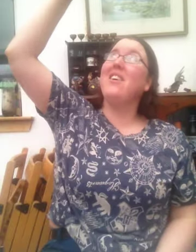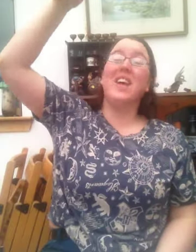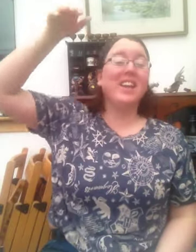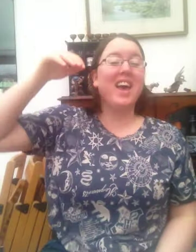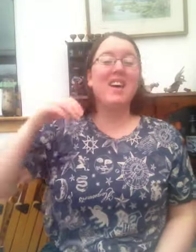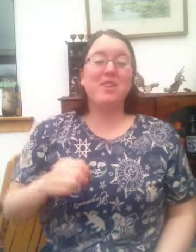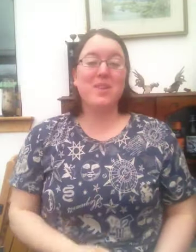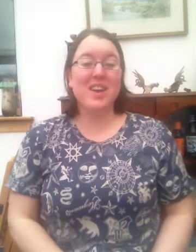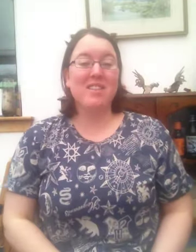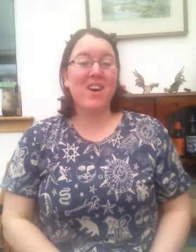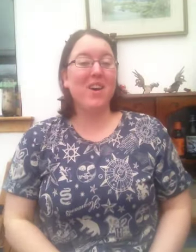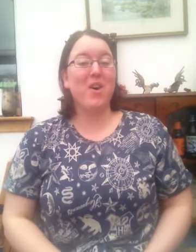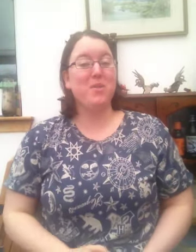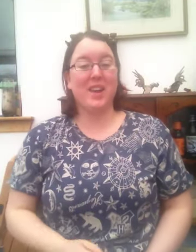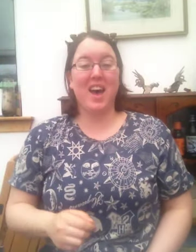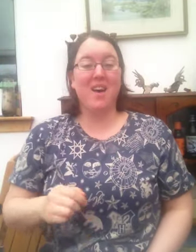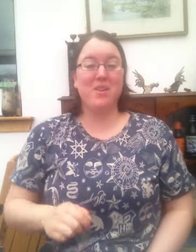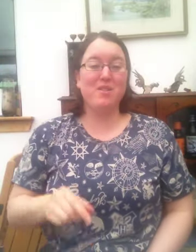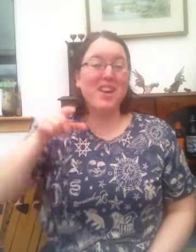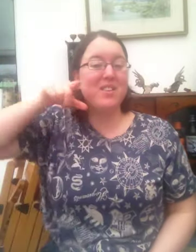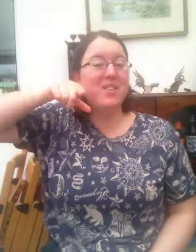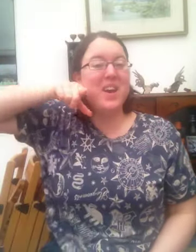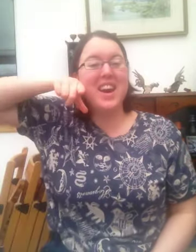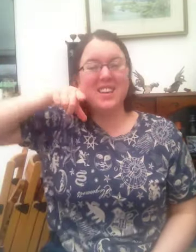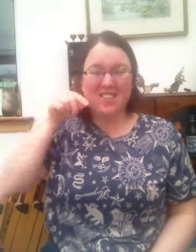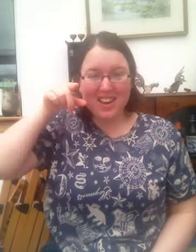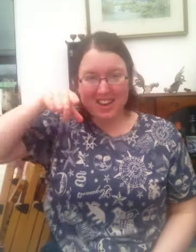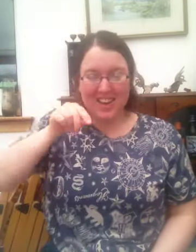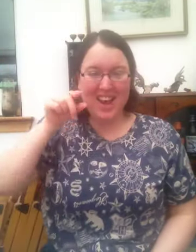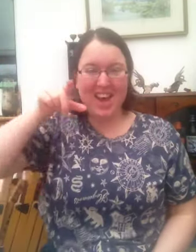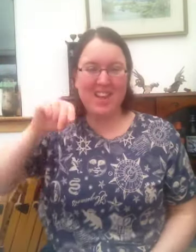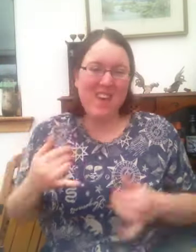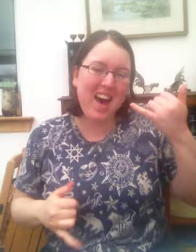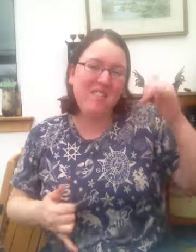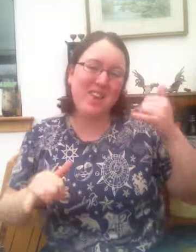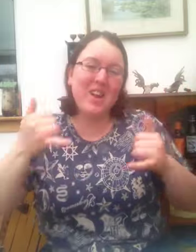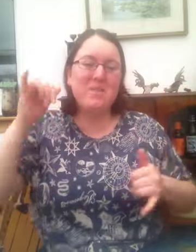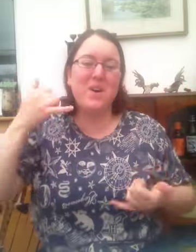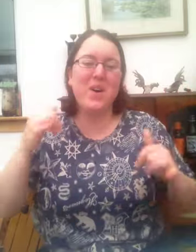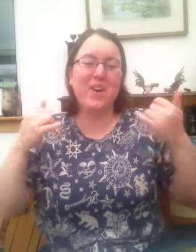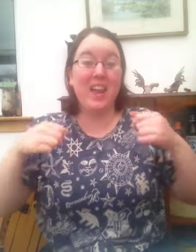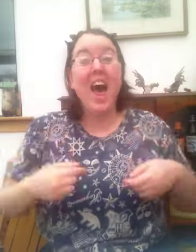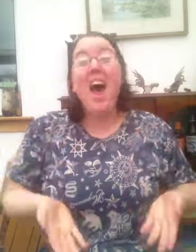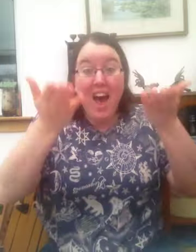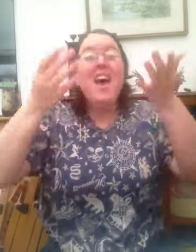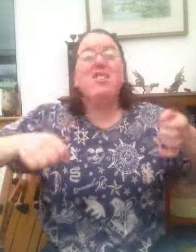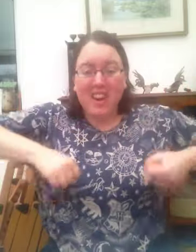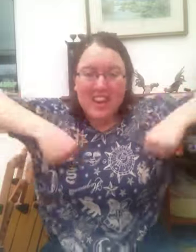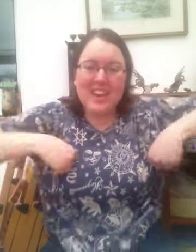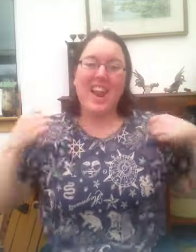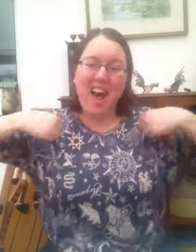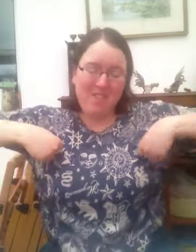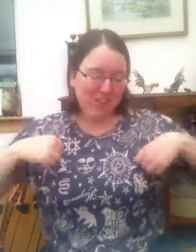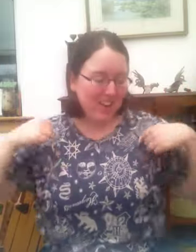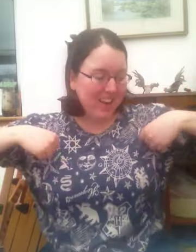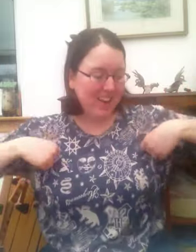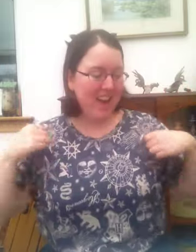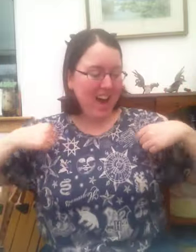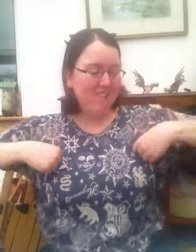I'll never be told but I'm a real spring chicken and I'm having a ball chicken I'm a chicken I'm